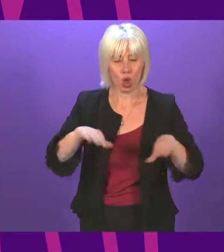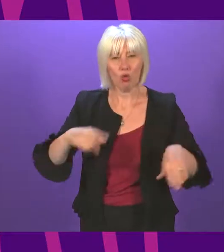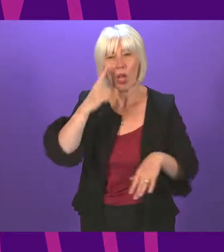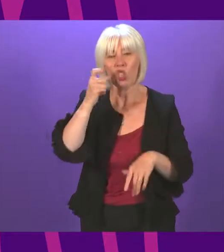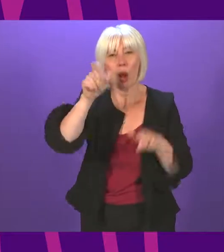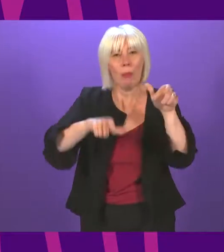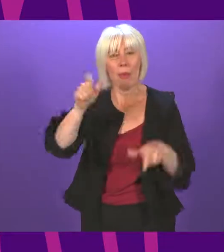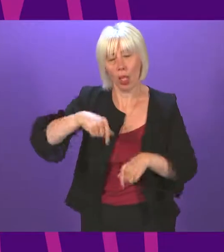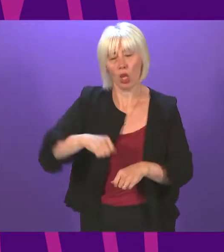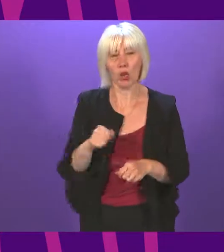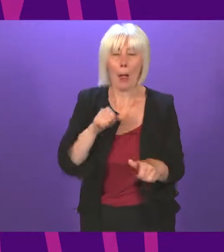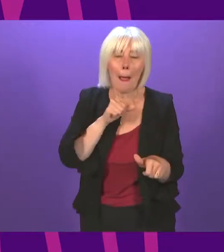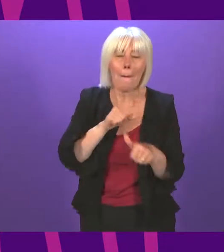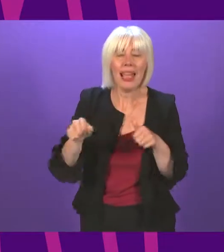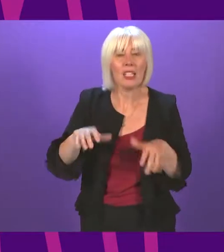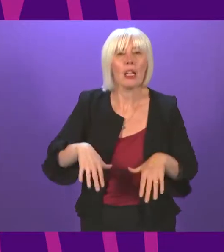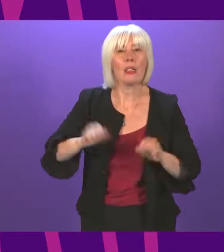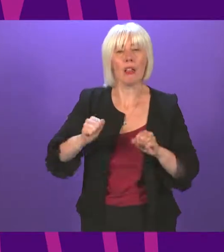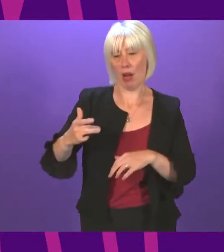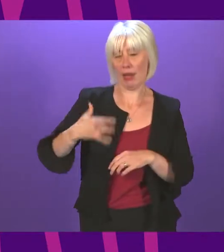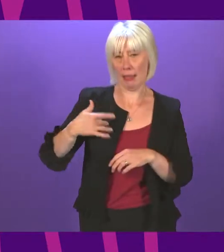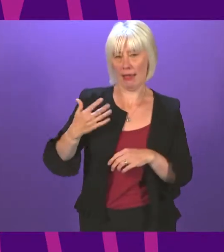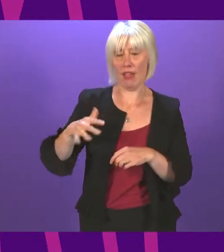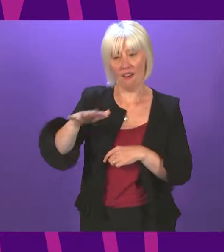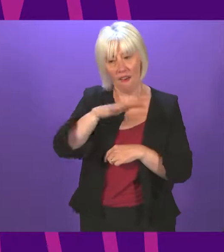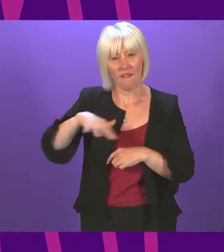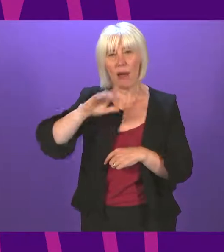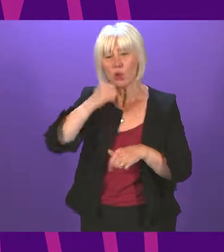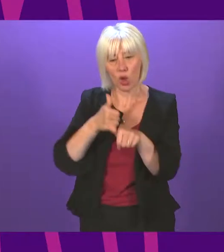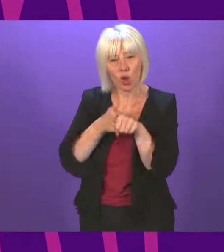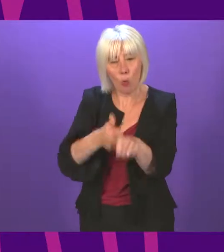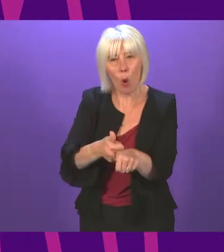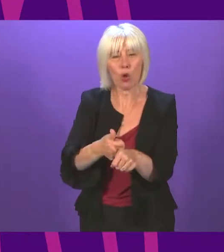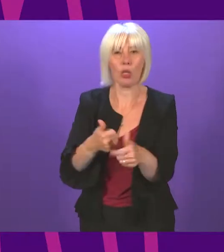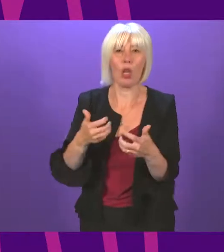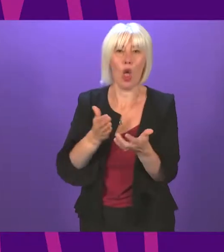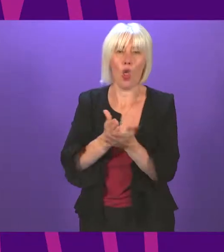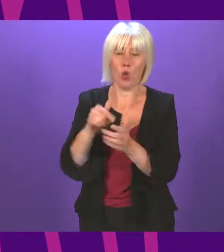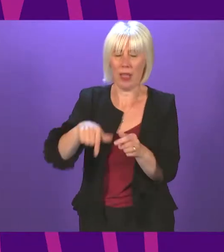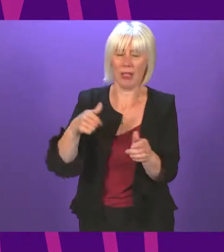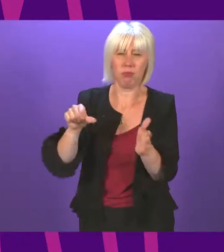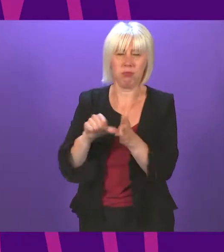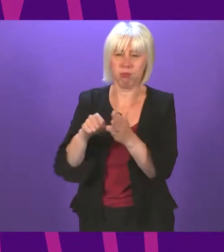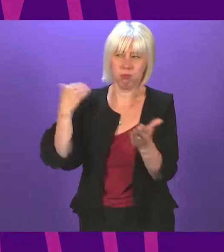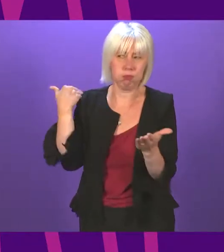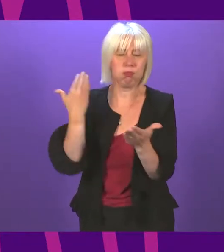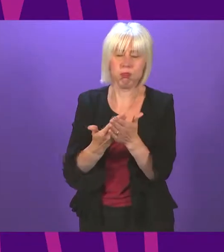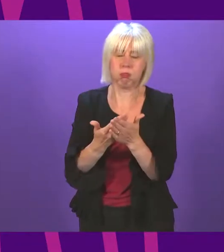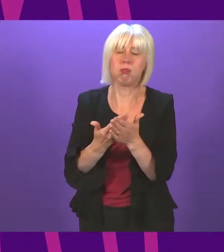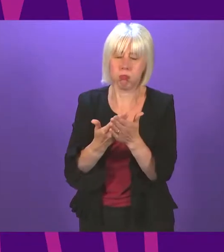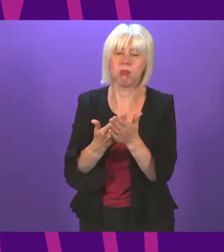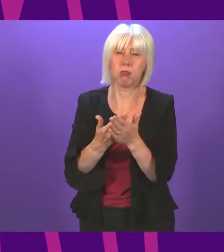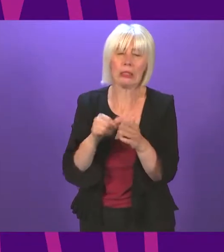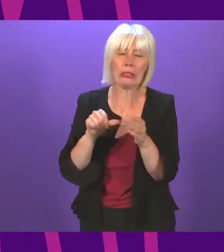will have the best start in life, and that families will be supported to recover from the difficult period that all families have faced.